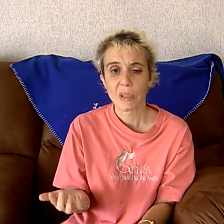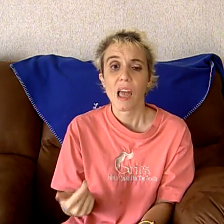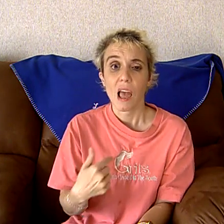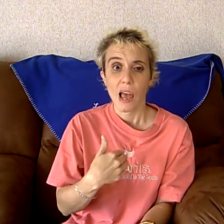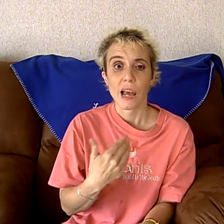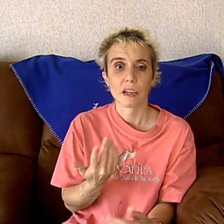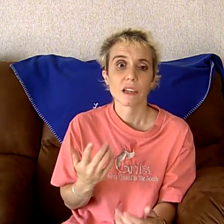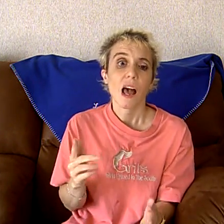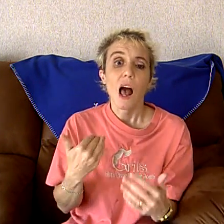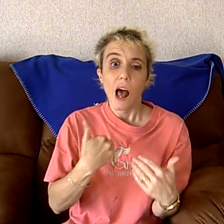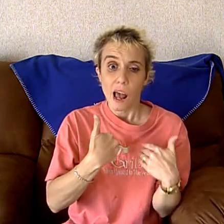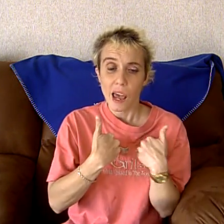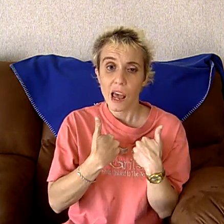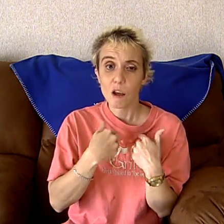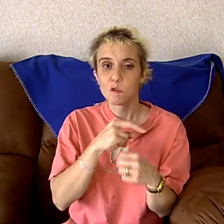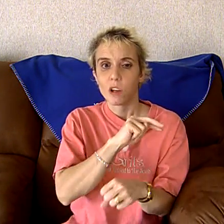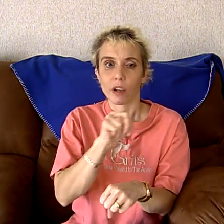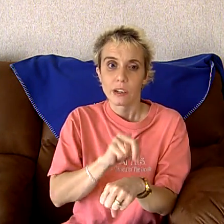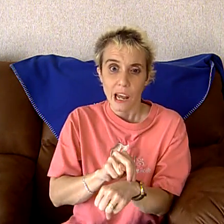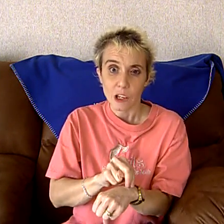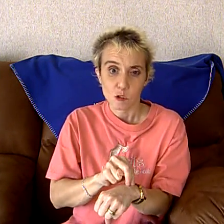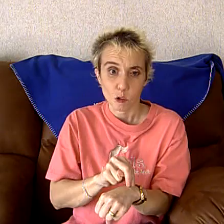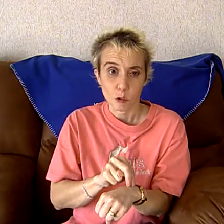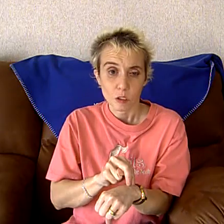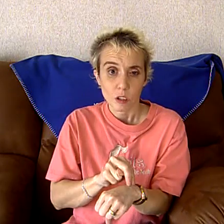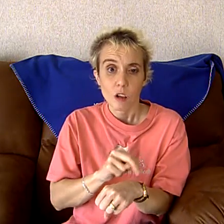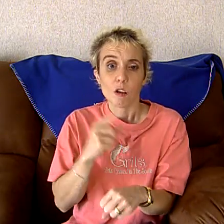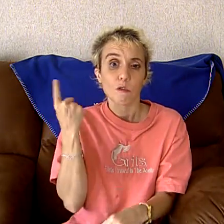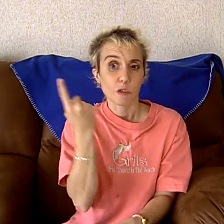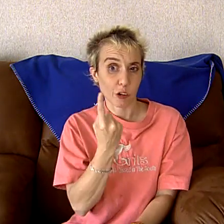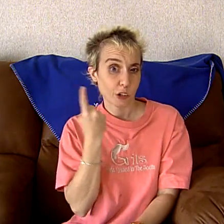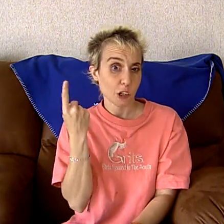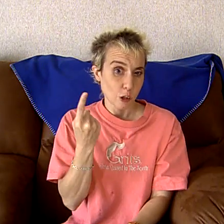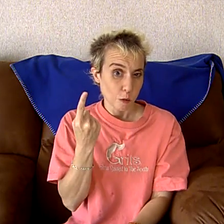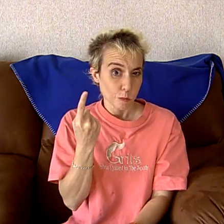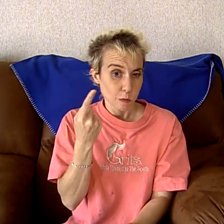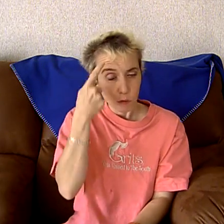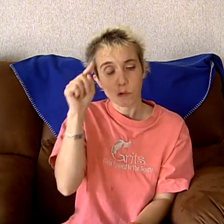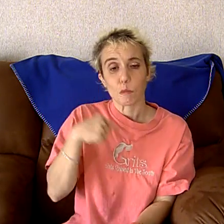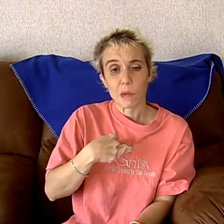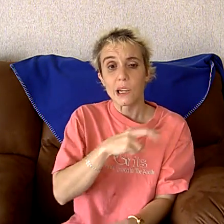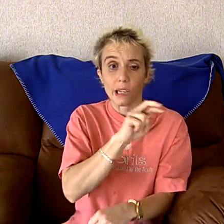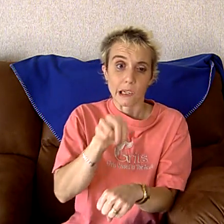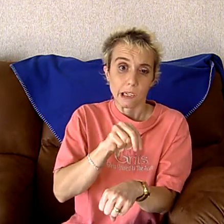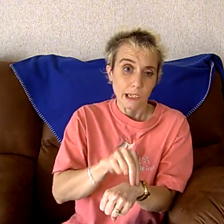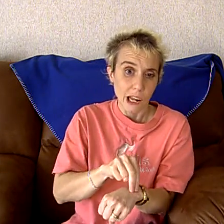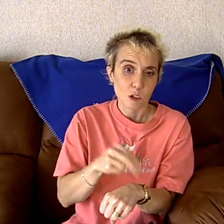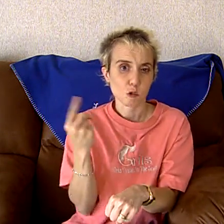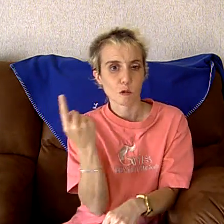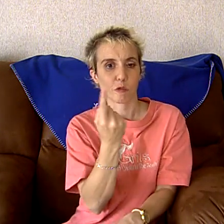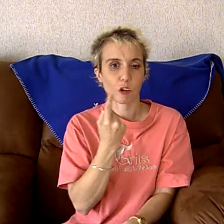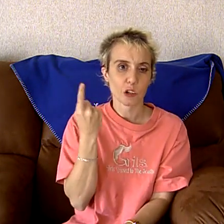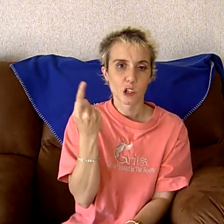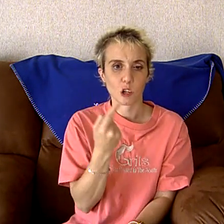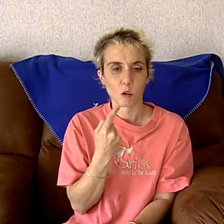And I have natural vertigo. For me, natural vertigo.